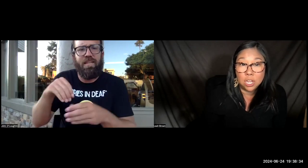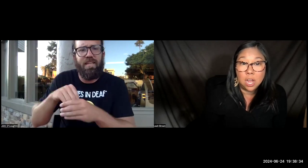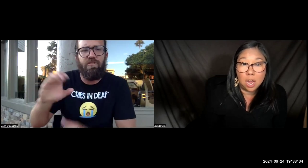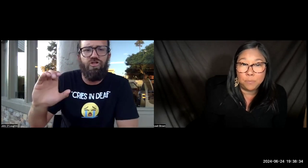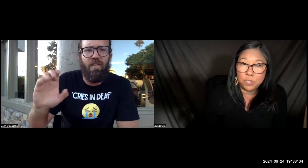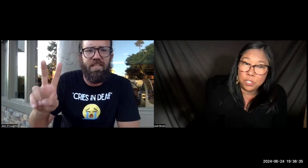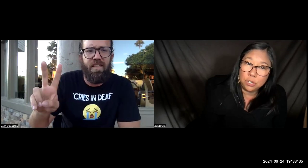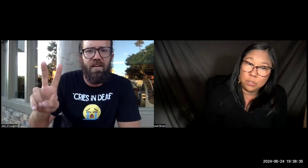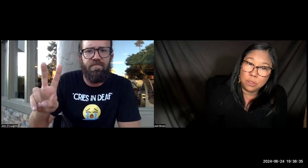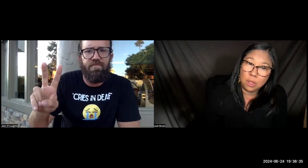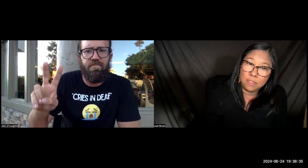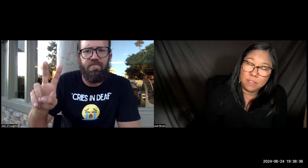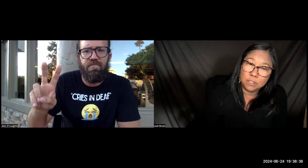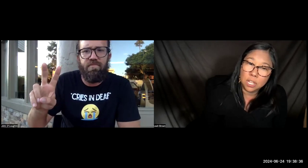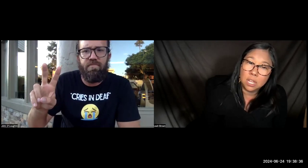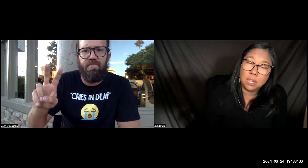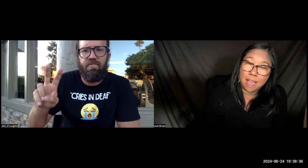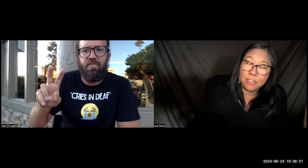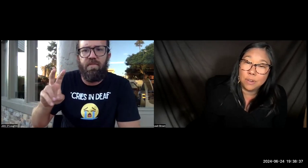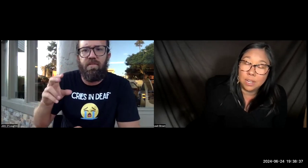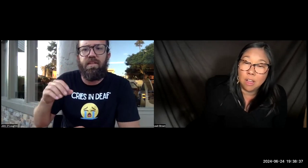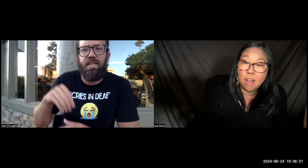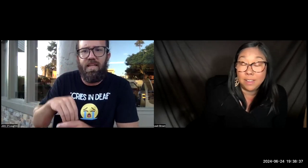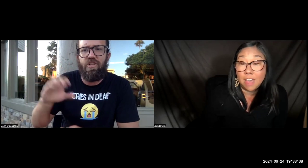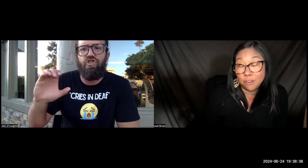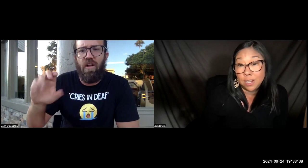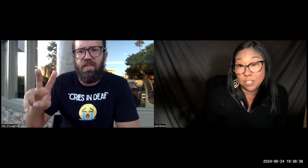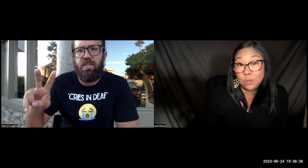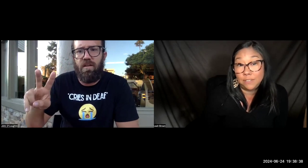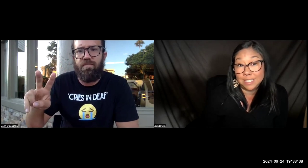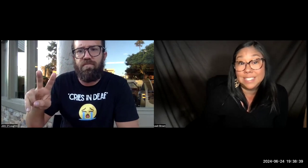Um, do you, I think there's a gathering, a coffee gathering in Chula Vista.